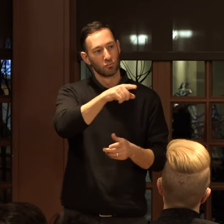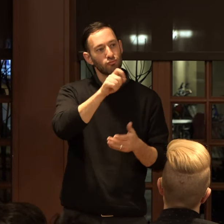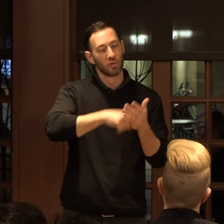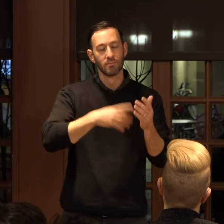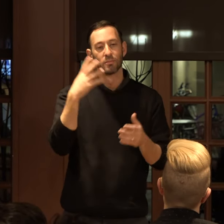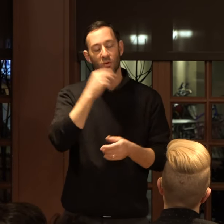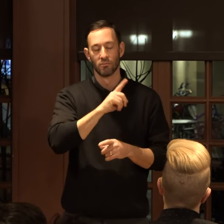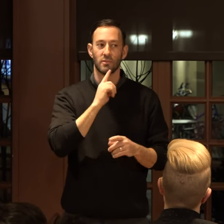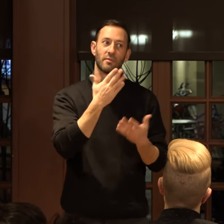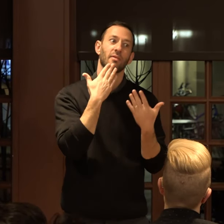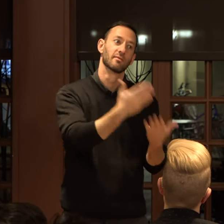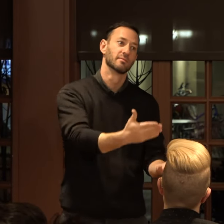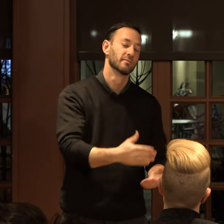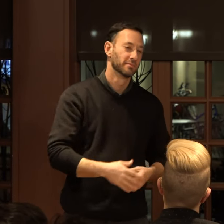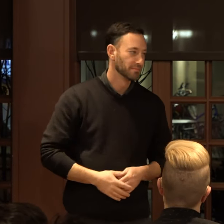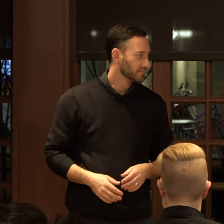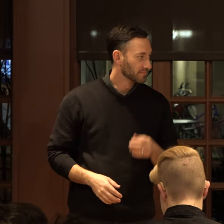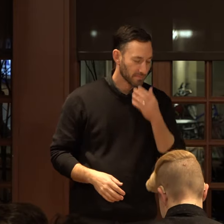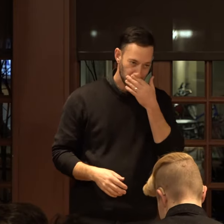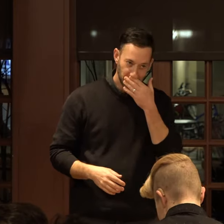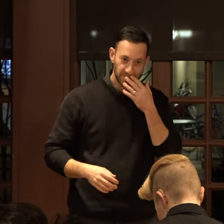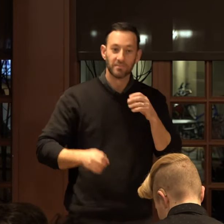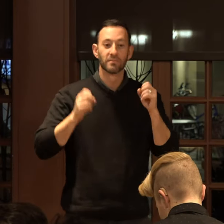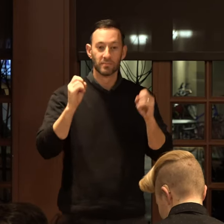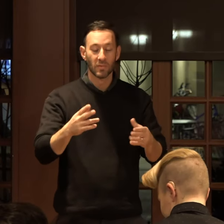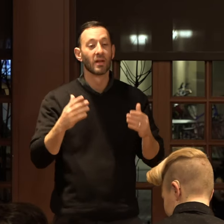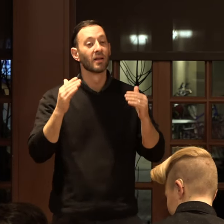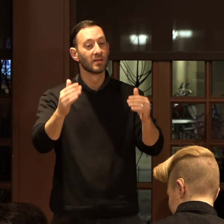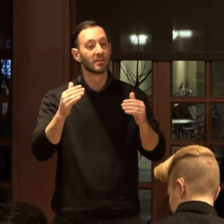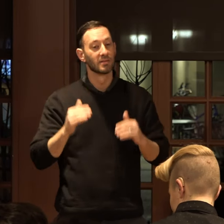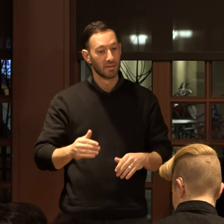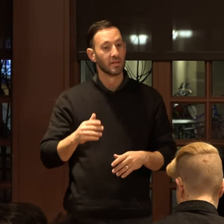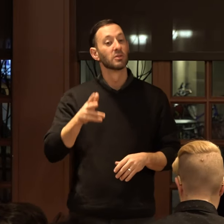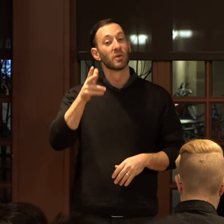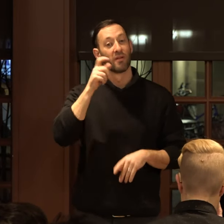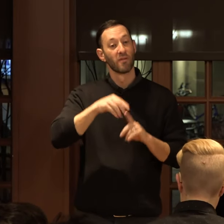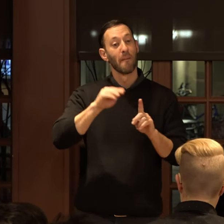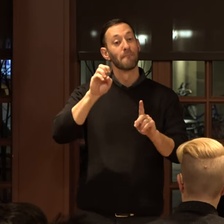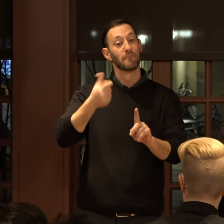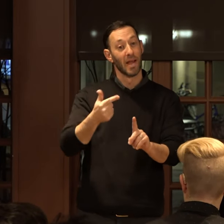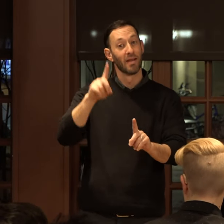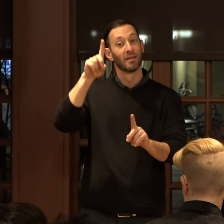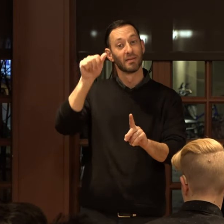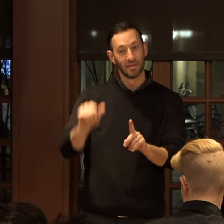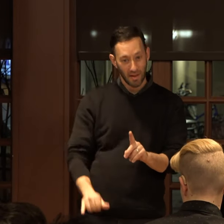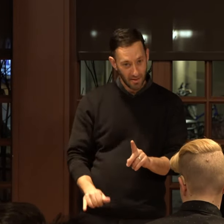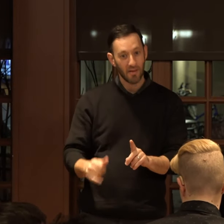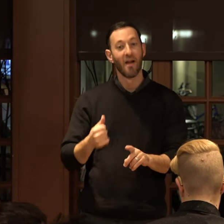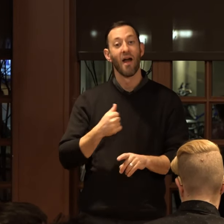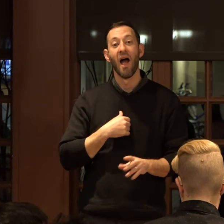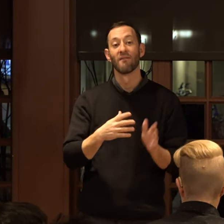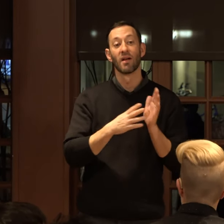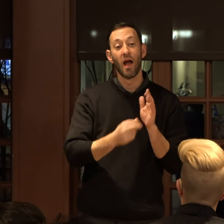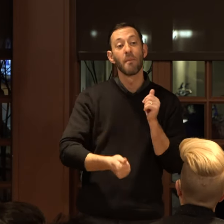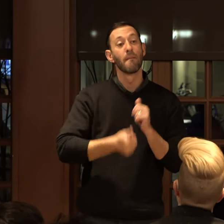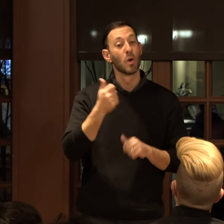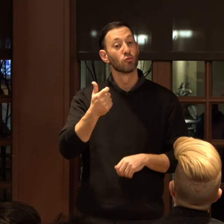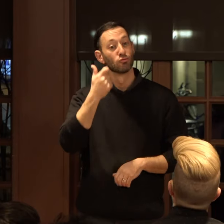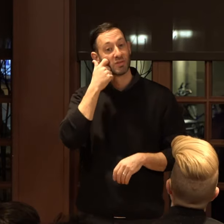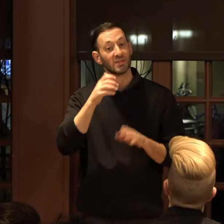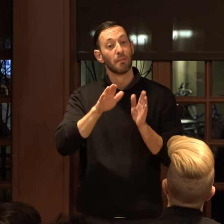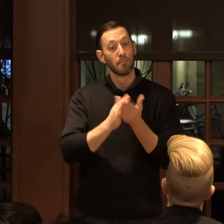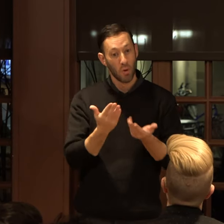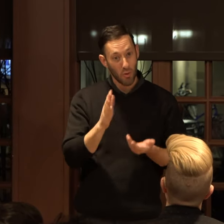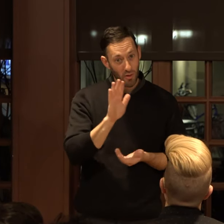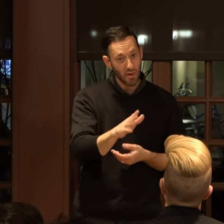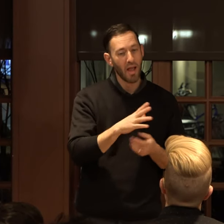beautiful piece. Thank you. All right. Next, we will hear from Meg Day. We have copies of their most recent book and a